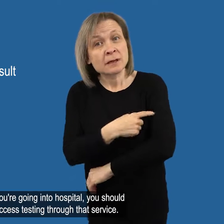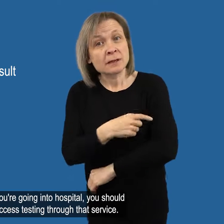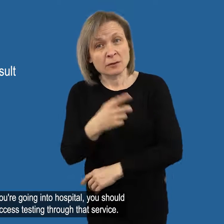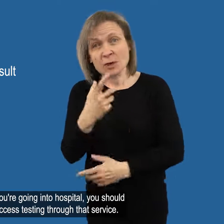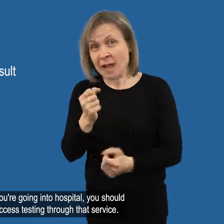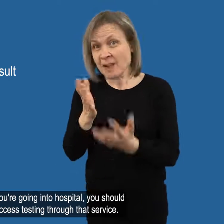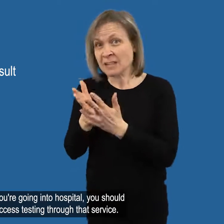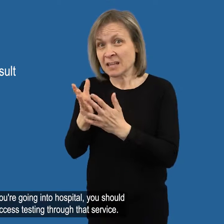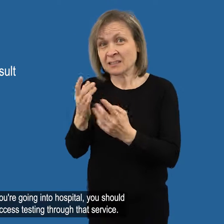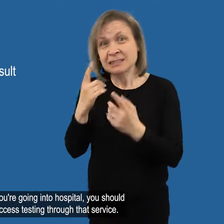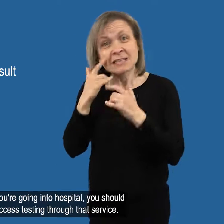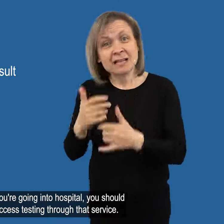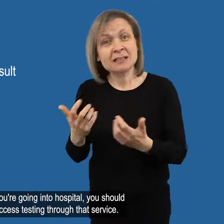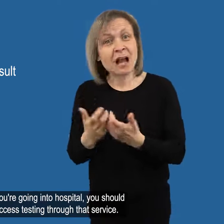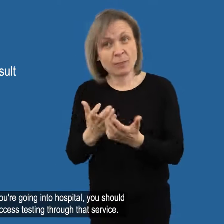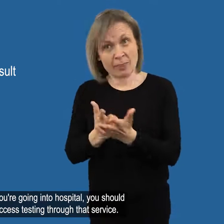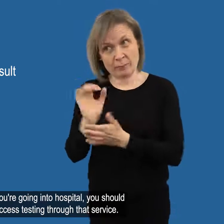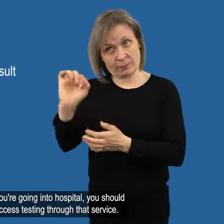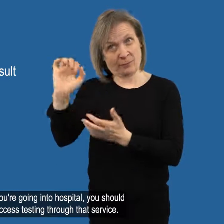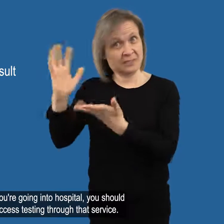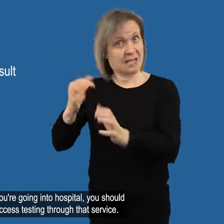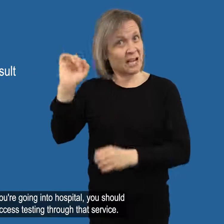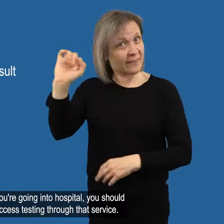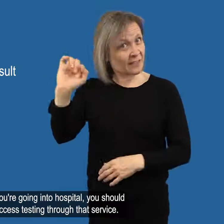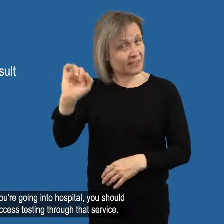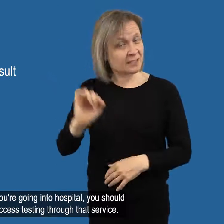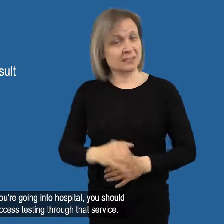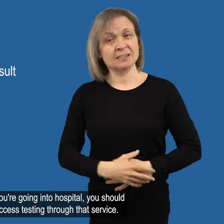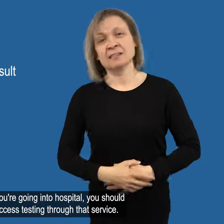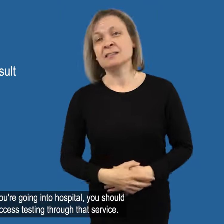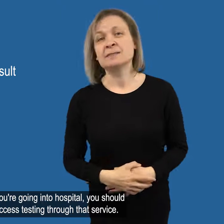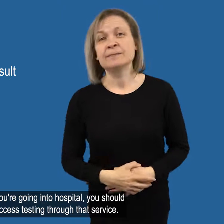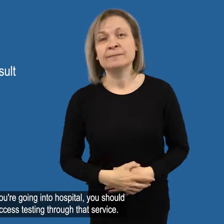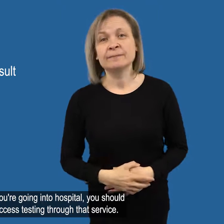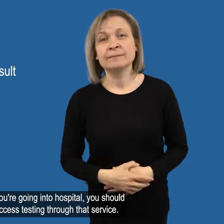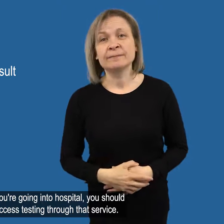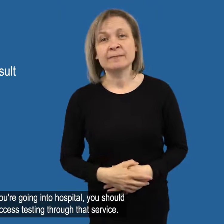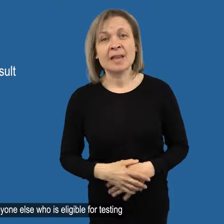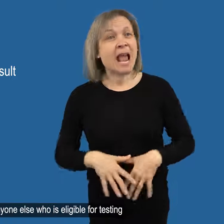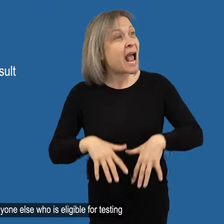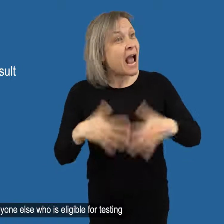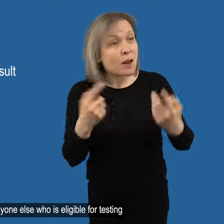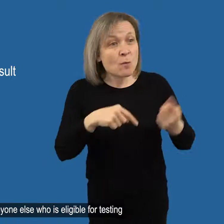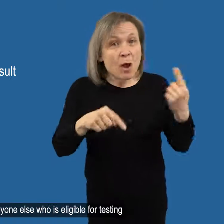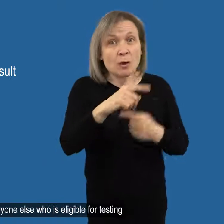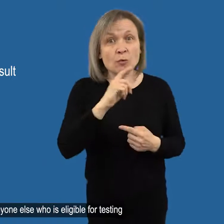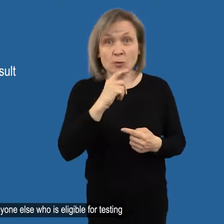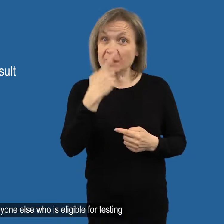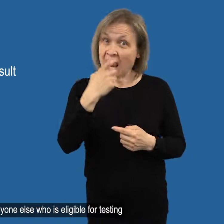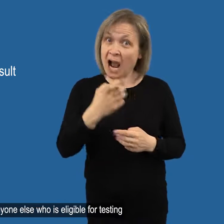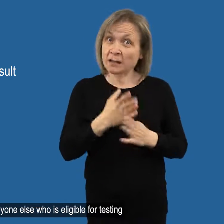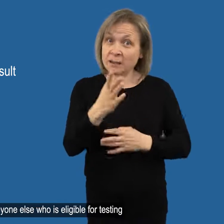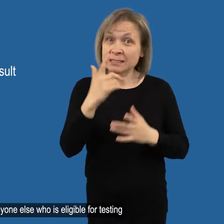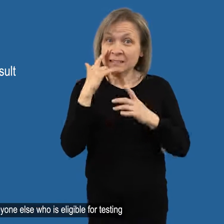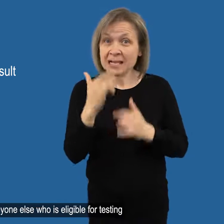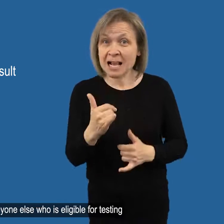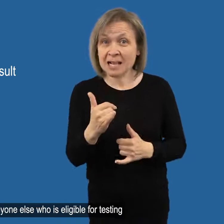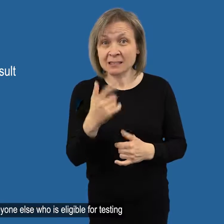If you're going into hospital You should access testing through that service Anyone else who is eligible for testing can